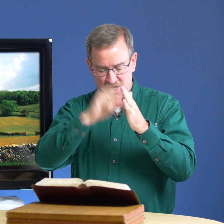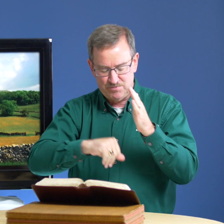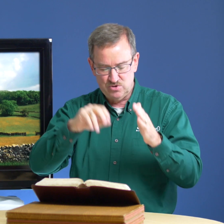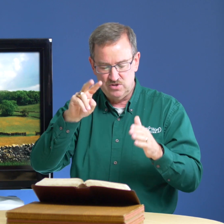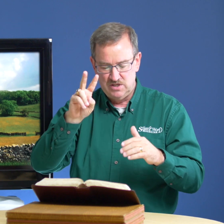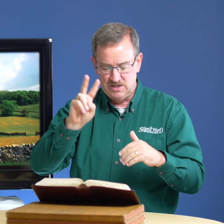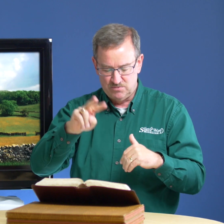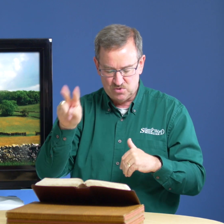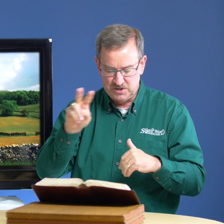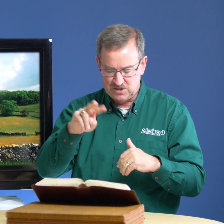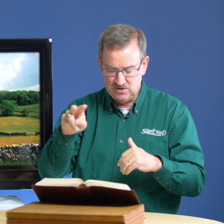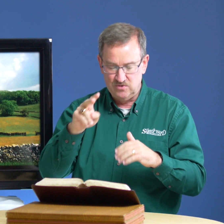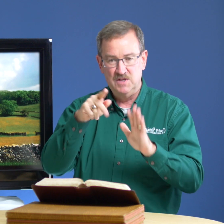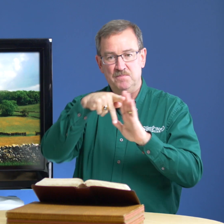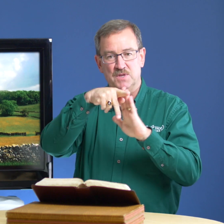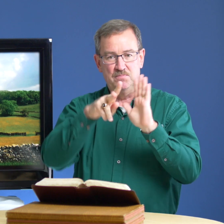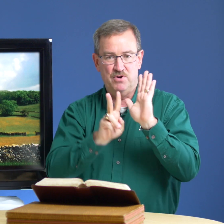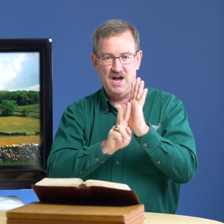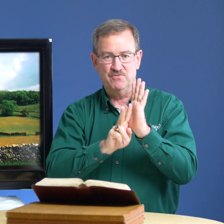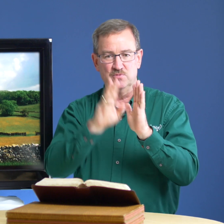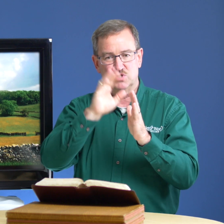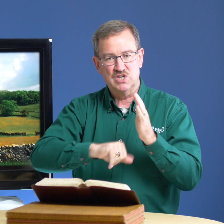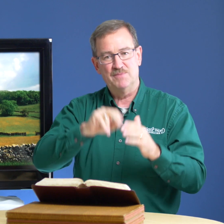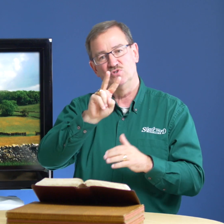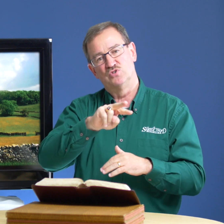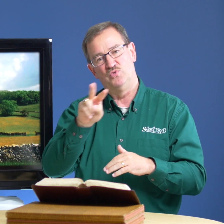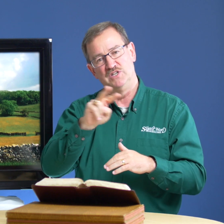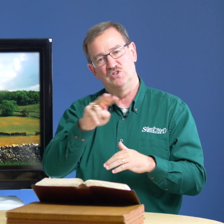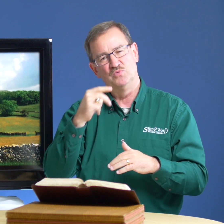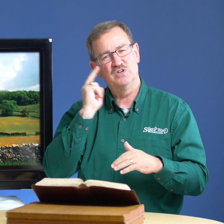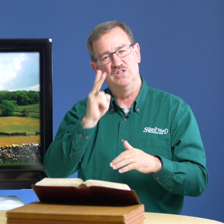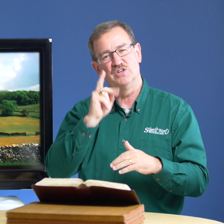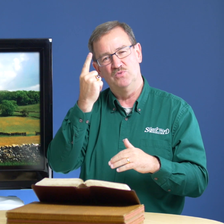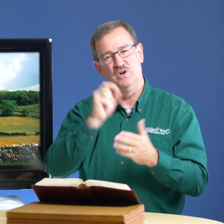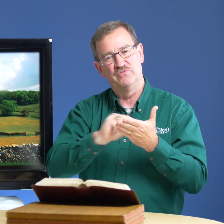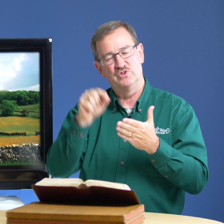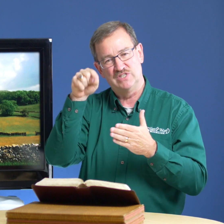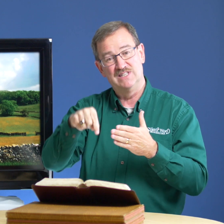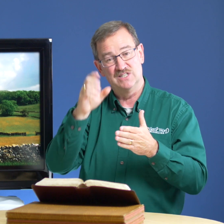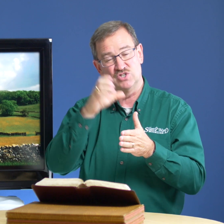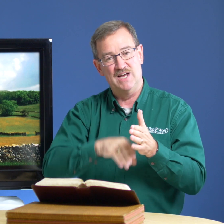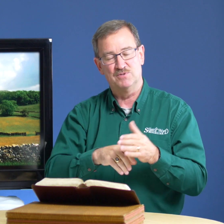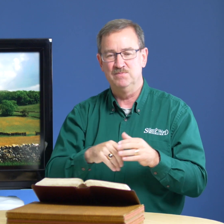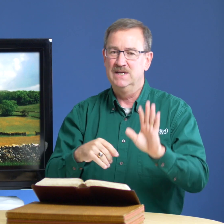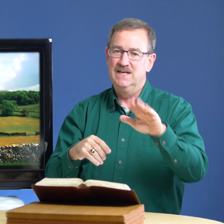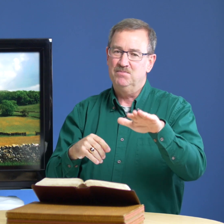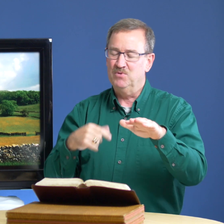chapter number 22 proverbs chapter 22 we're going to look at one verse in this chapter by the way